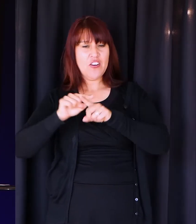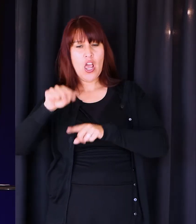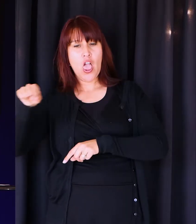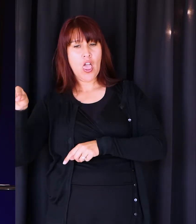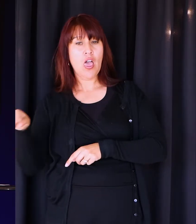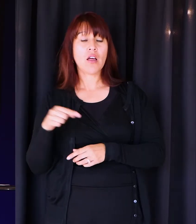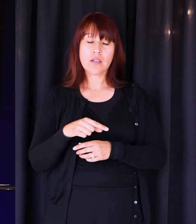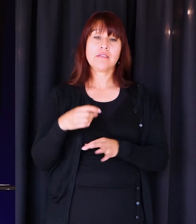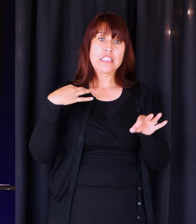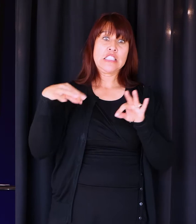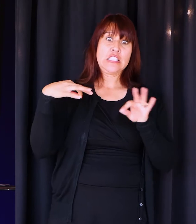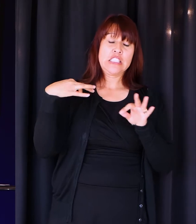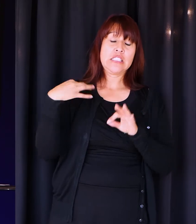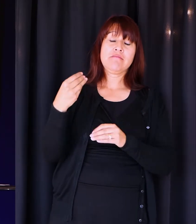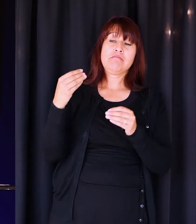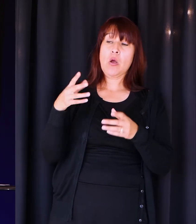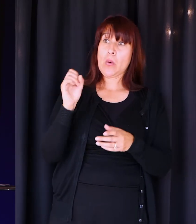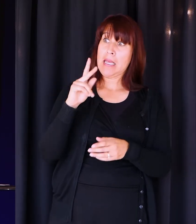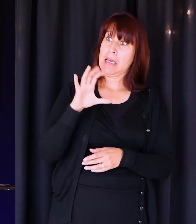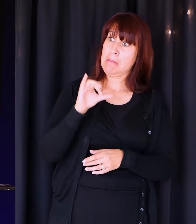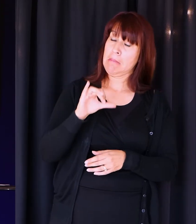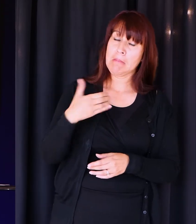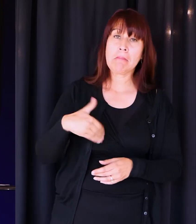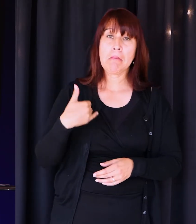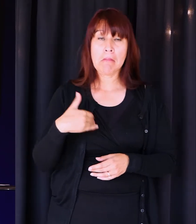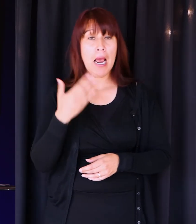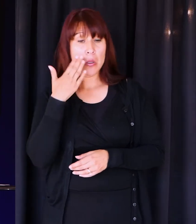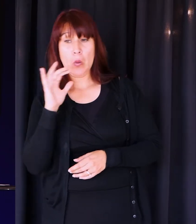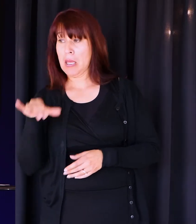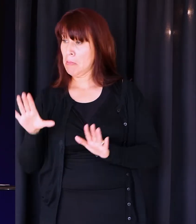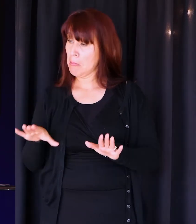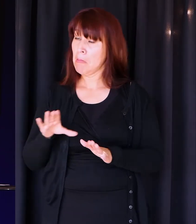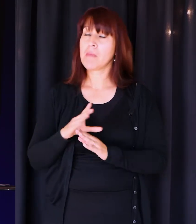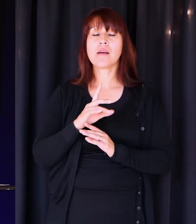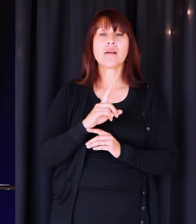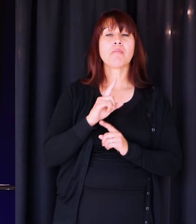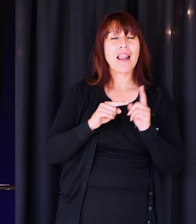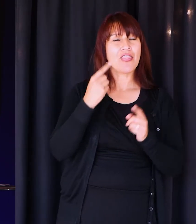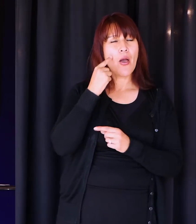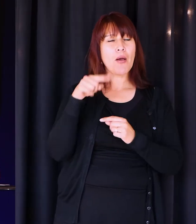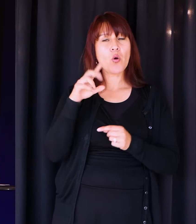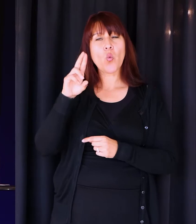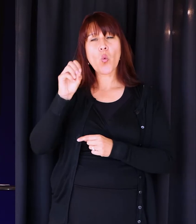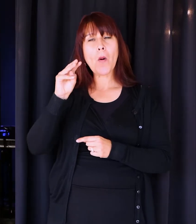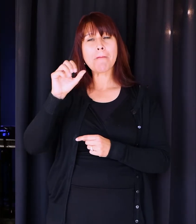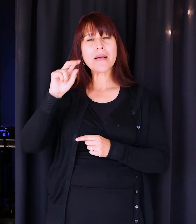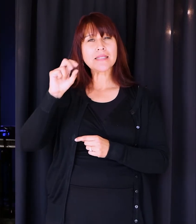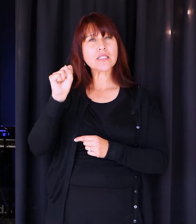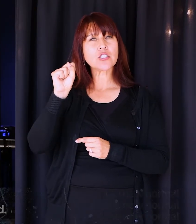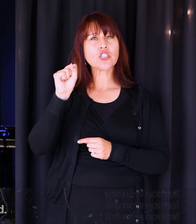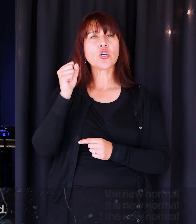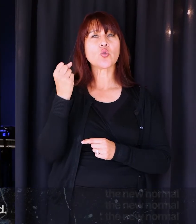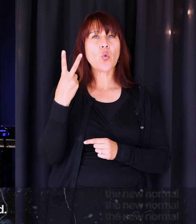mean, I got a slime education this week, but here's why I thought about it. Because Romans chapter 12, verse 2